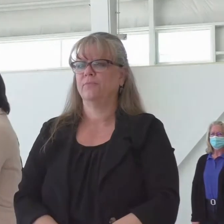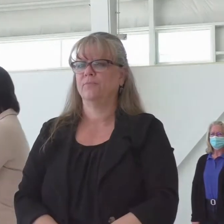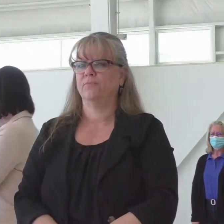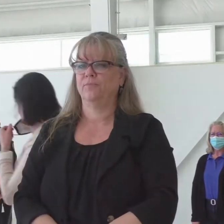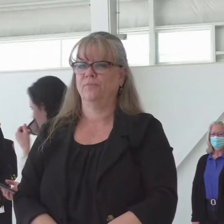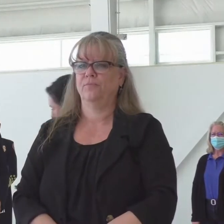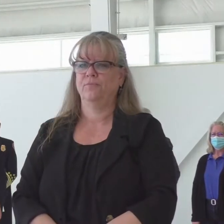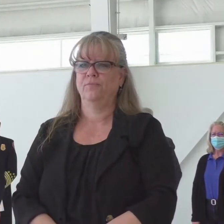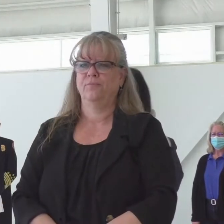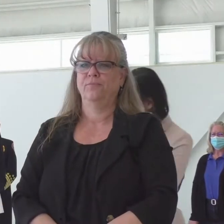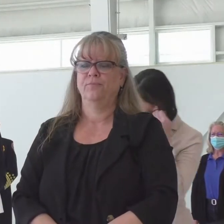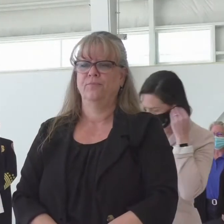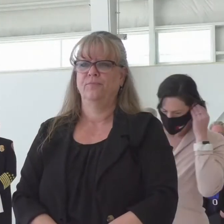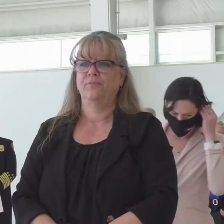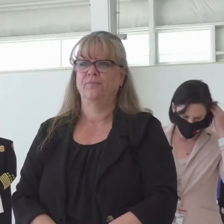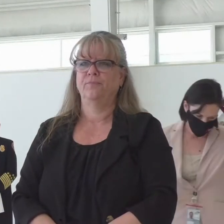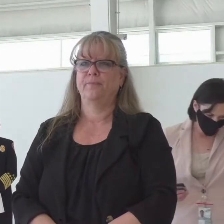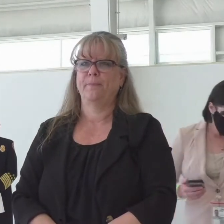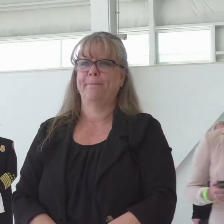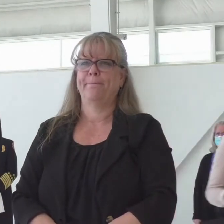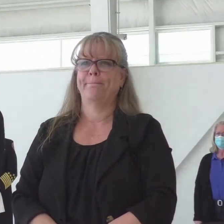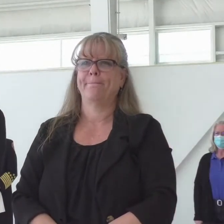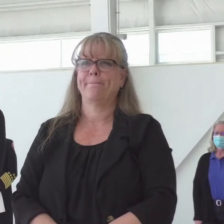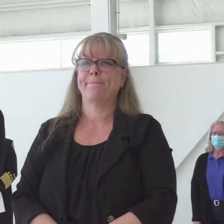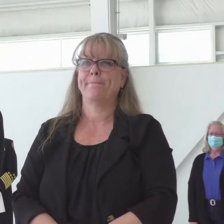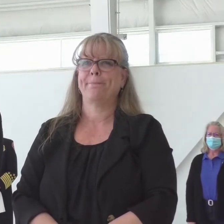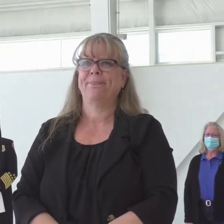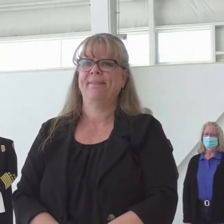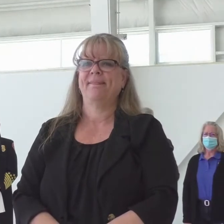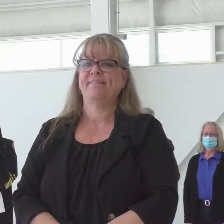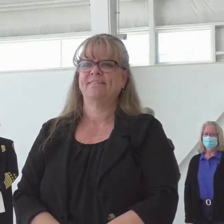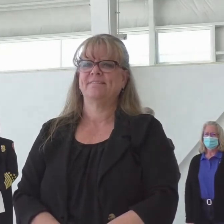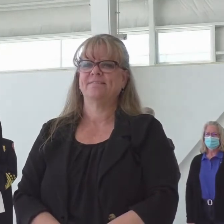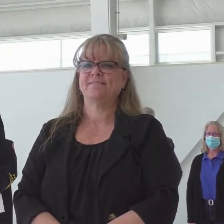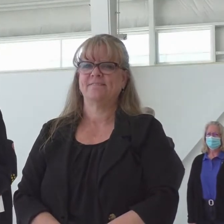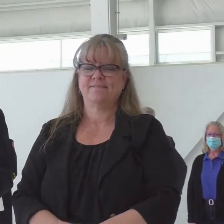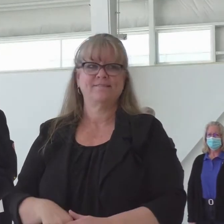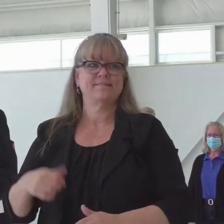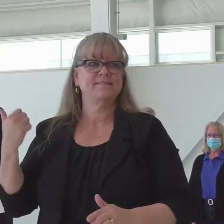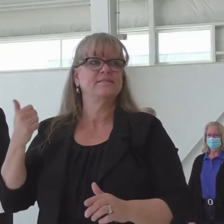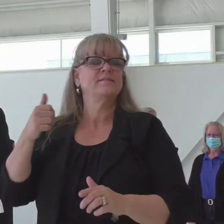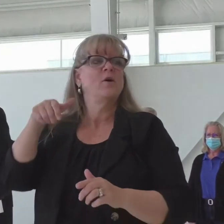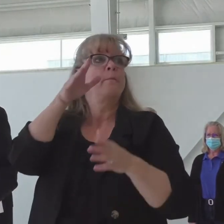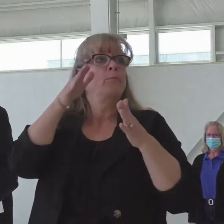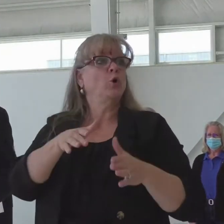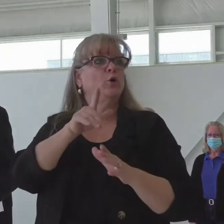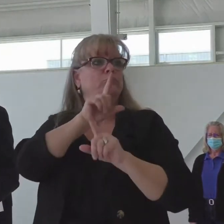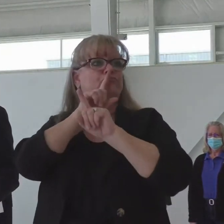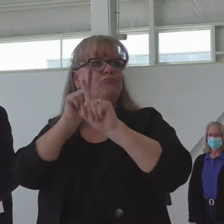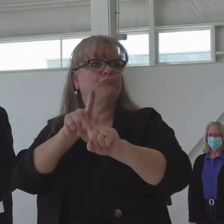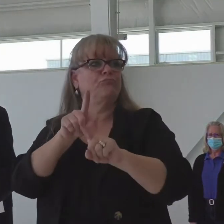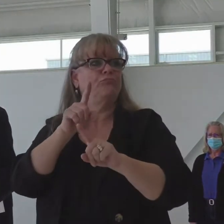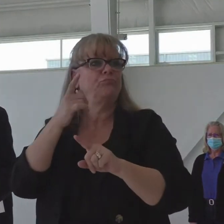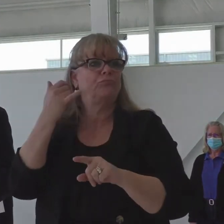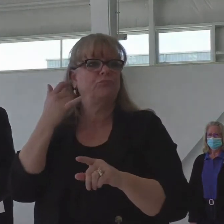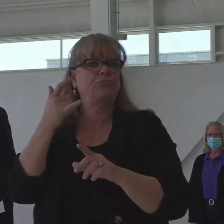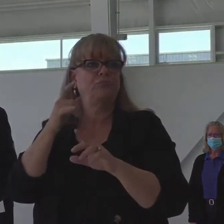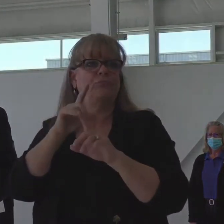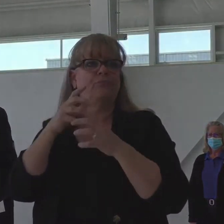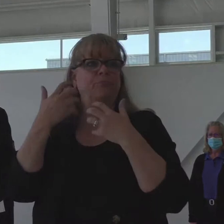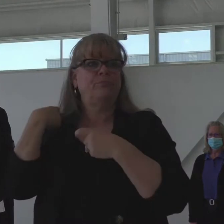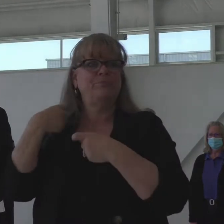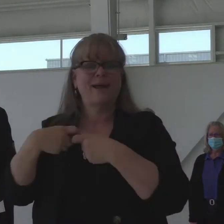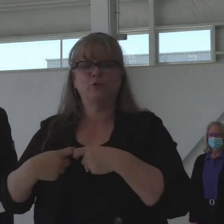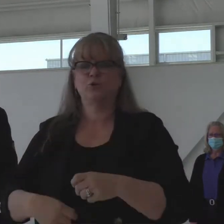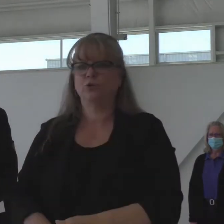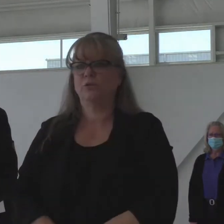Governor? Governor. This year, we bought a special helicopter to fight